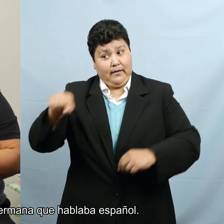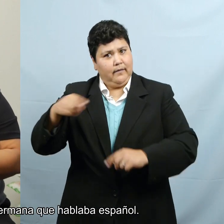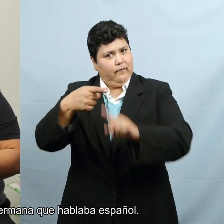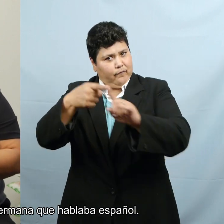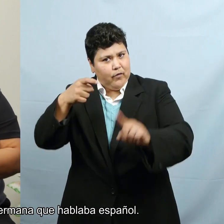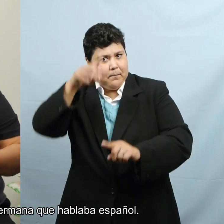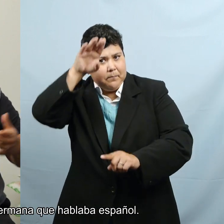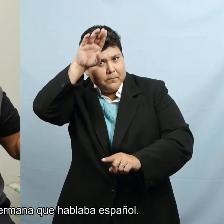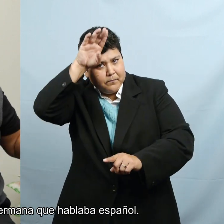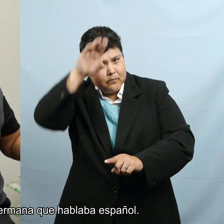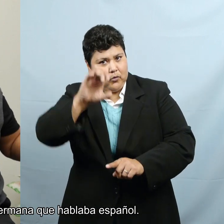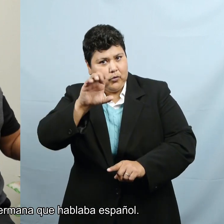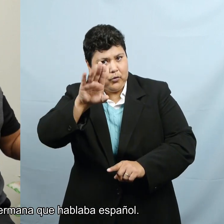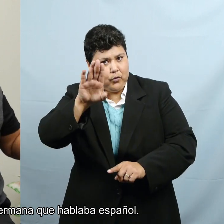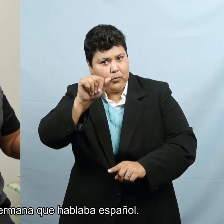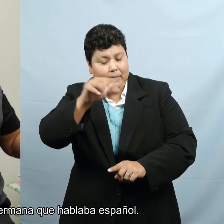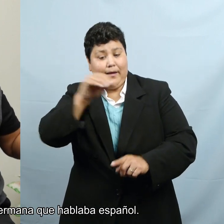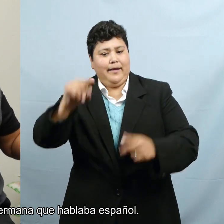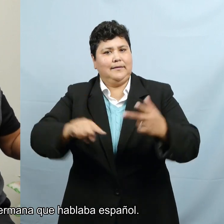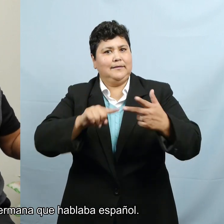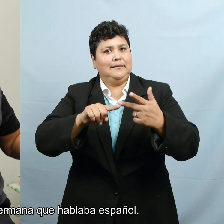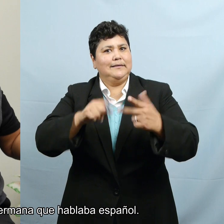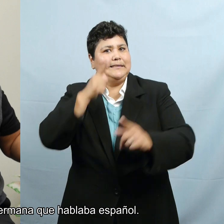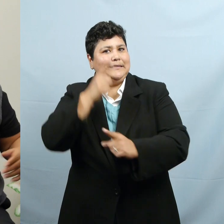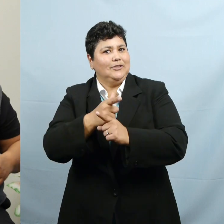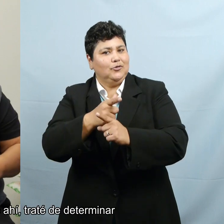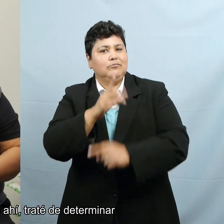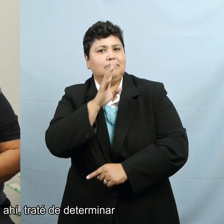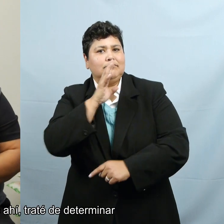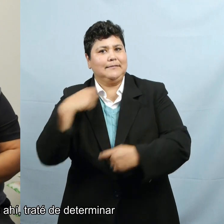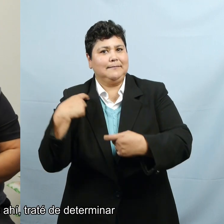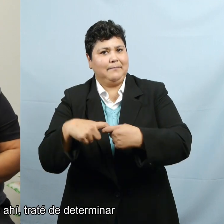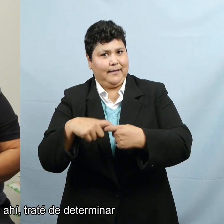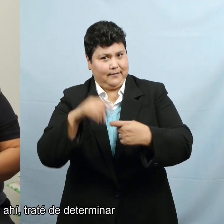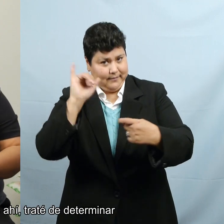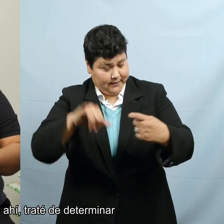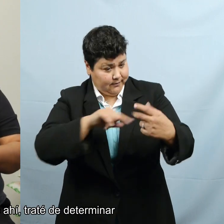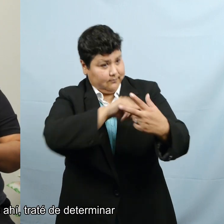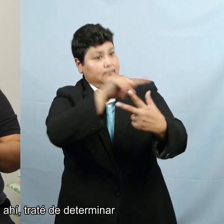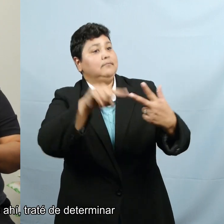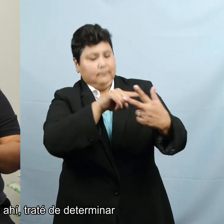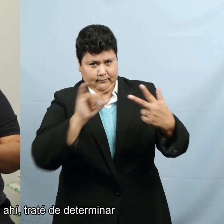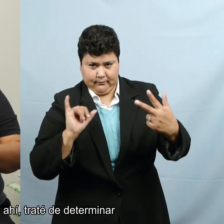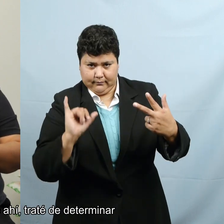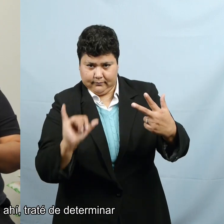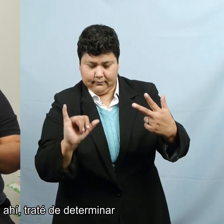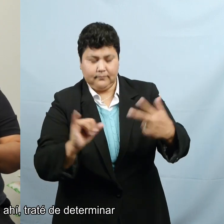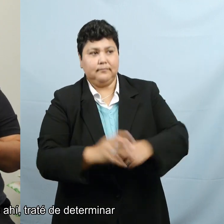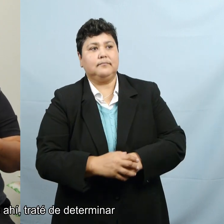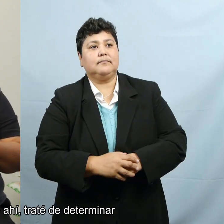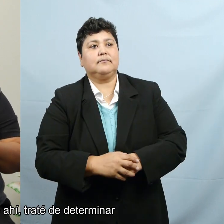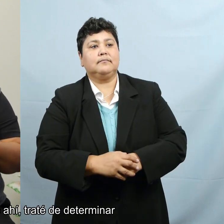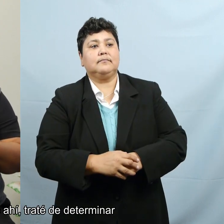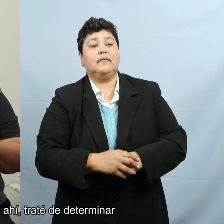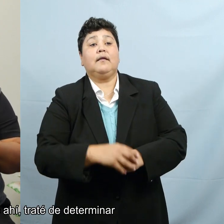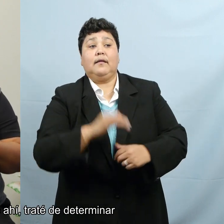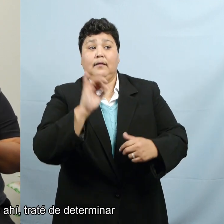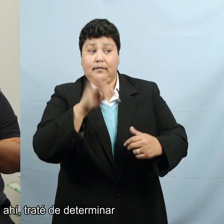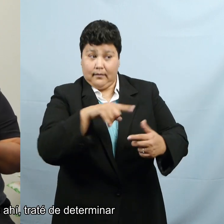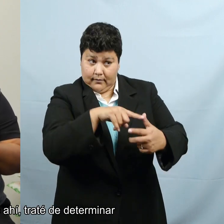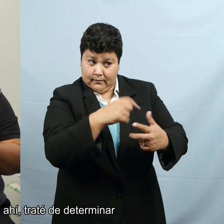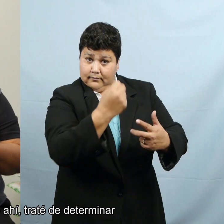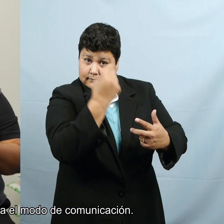and then a sister who spoke Spanish. And so from there, I also